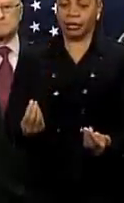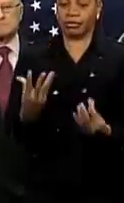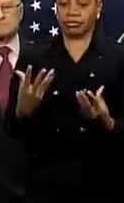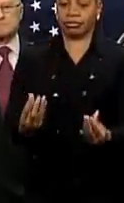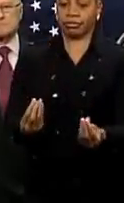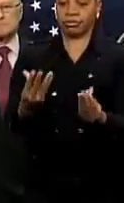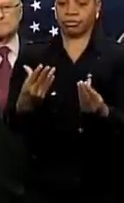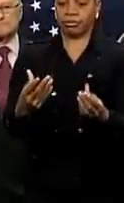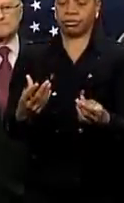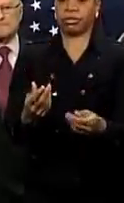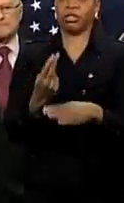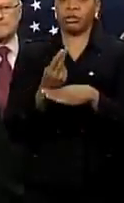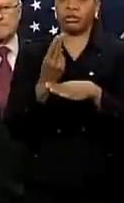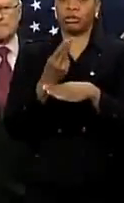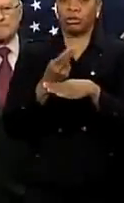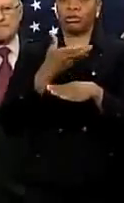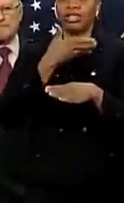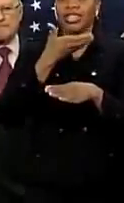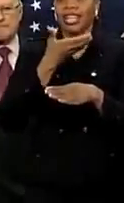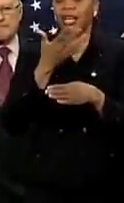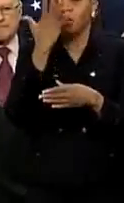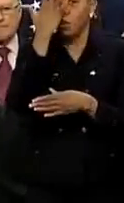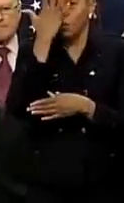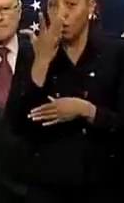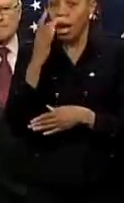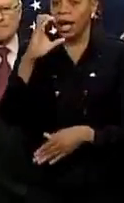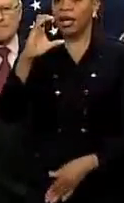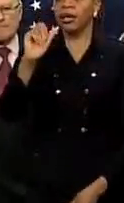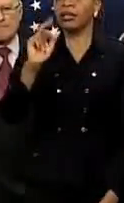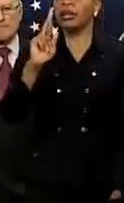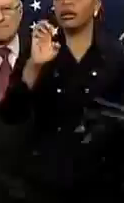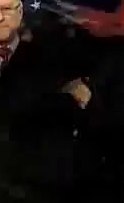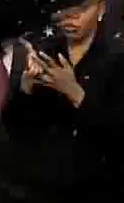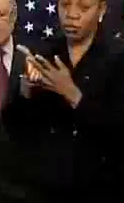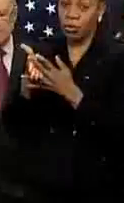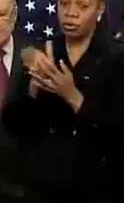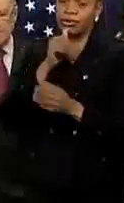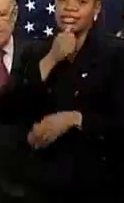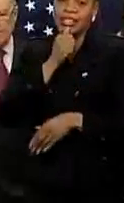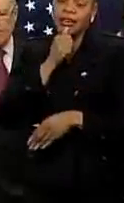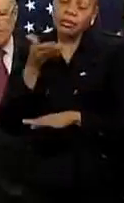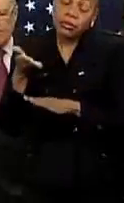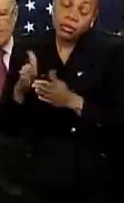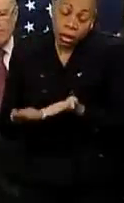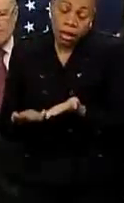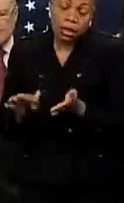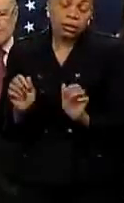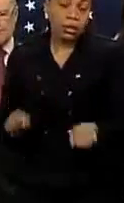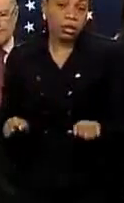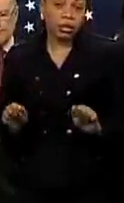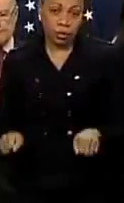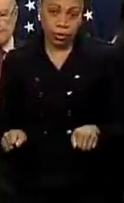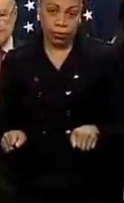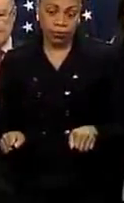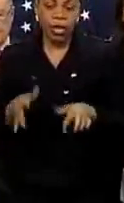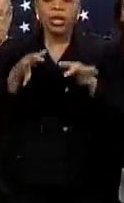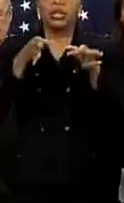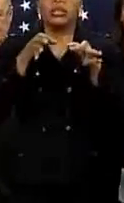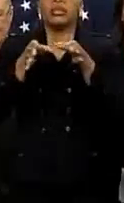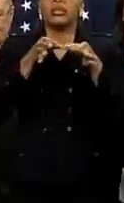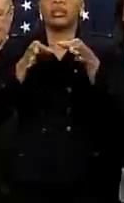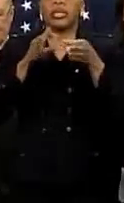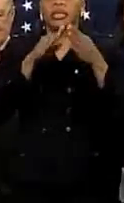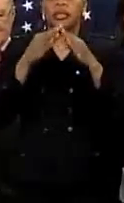homes. That can lead to carbon monoxide poisoning, which can be fatal. Let me walk through what city agencies are doing in